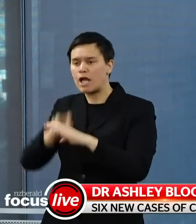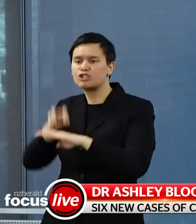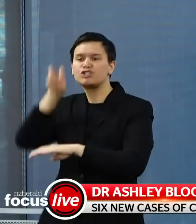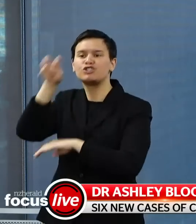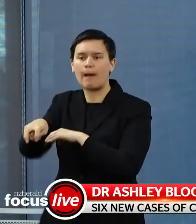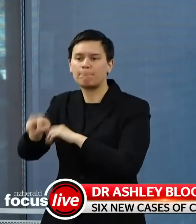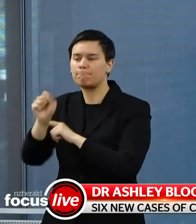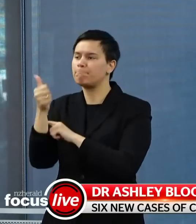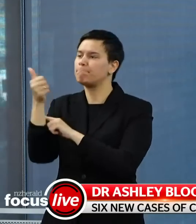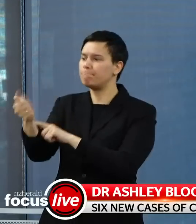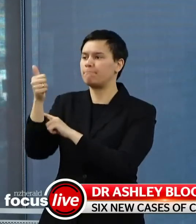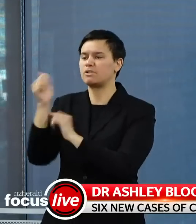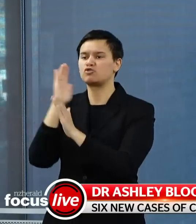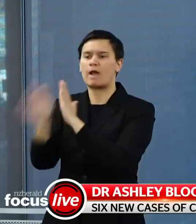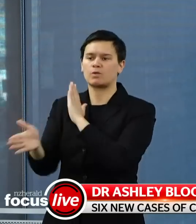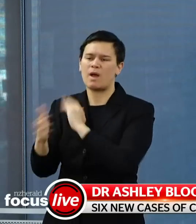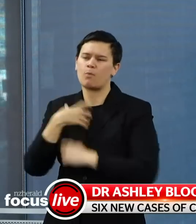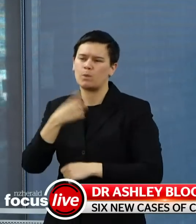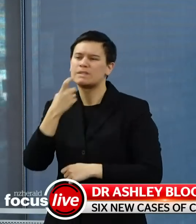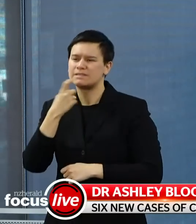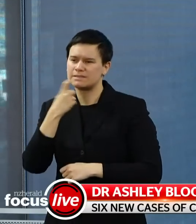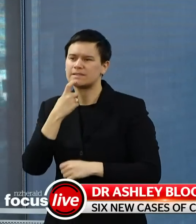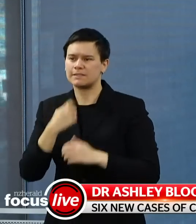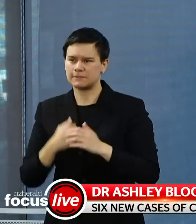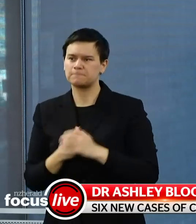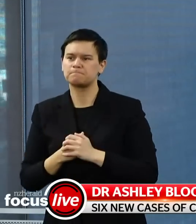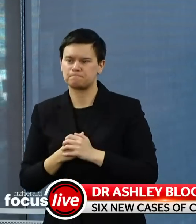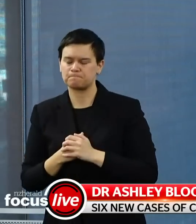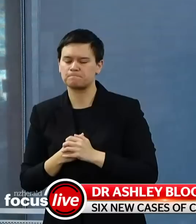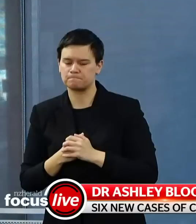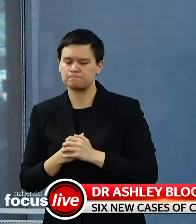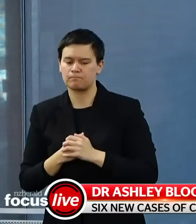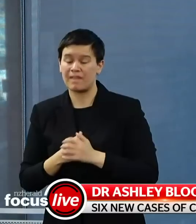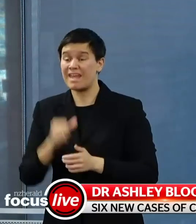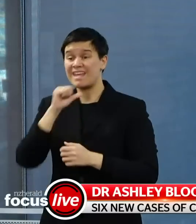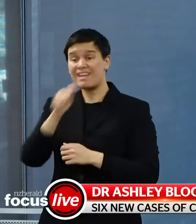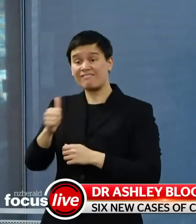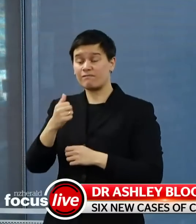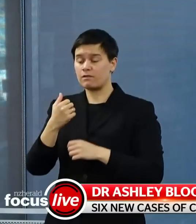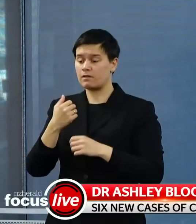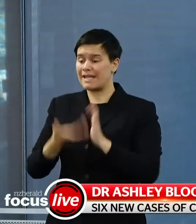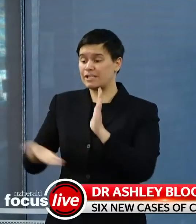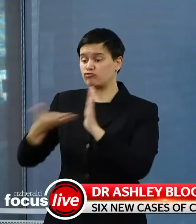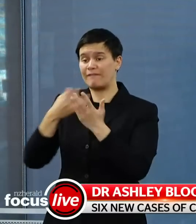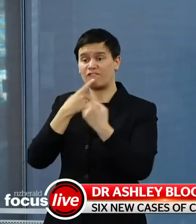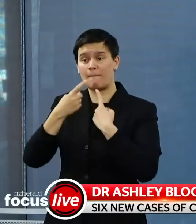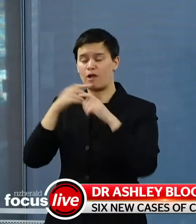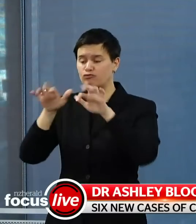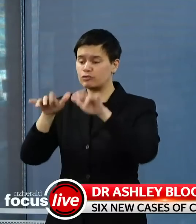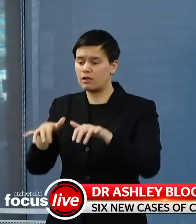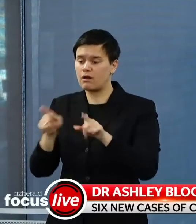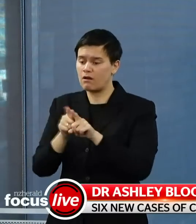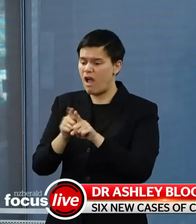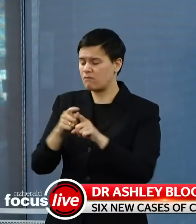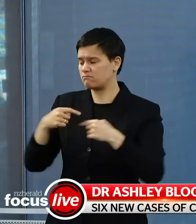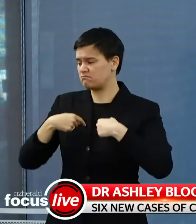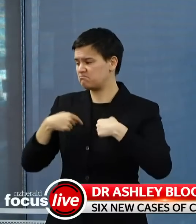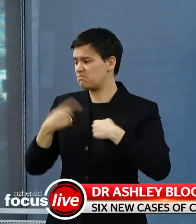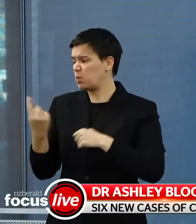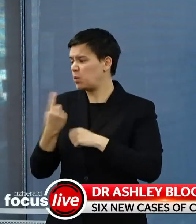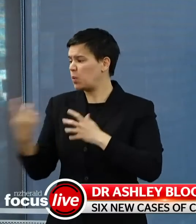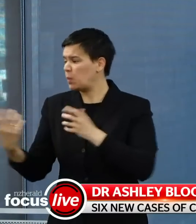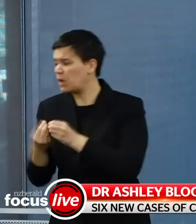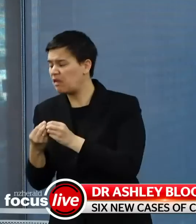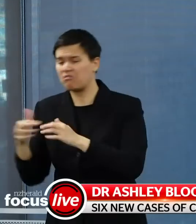they are deleted. This makes it easier for contact tracers to establish links possible links between cases that may go back further than